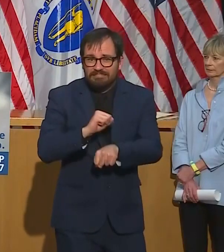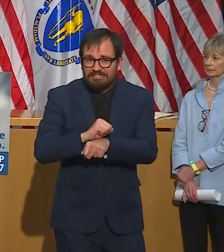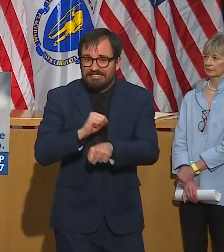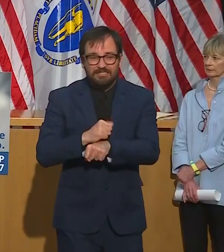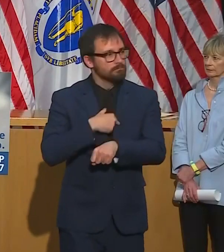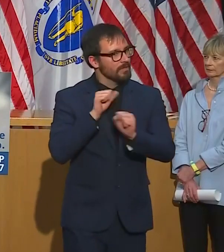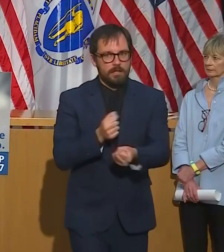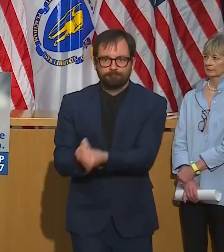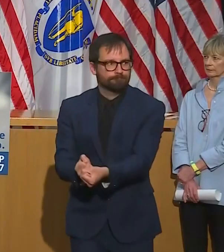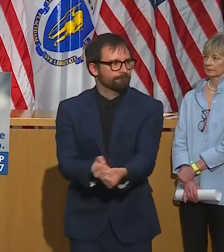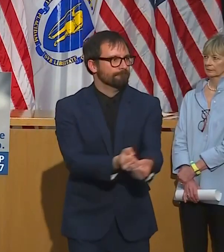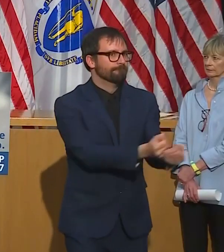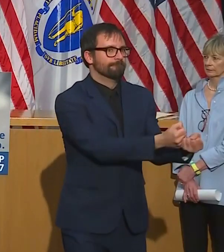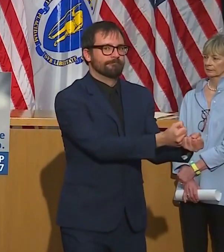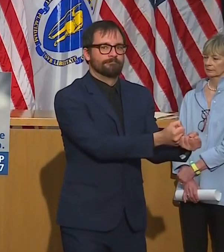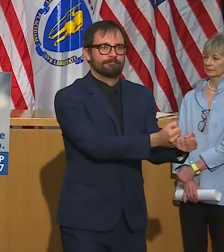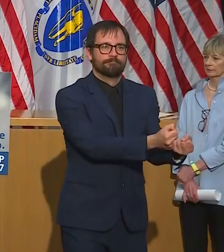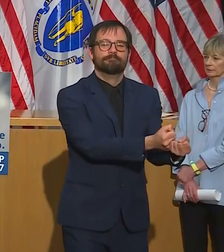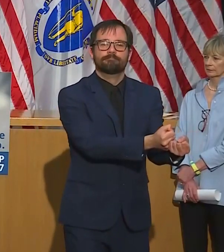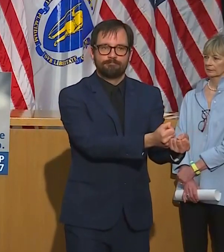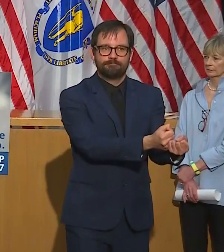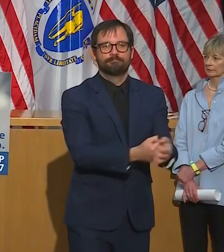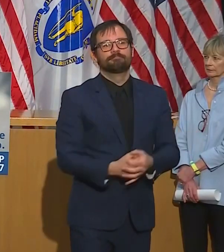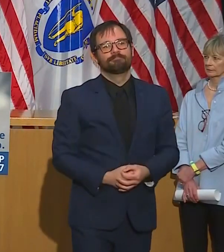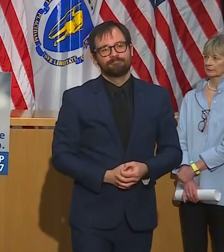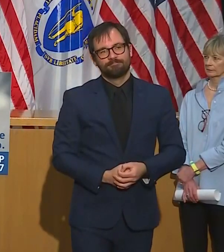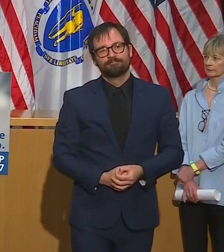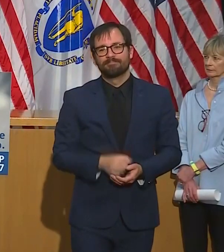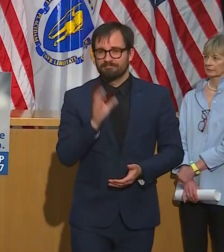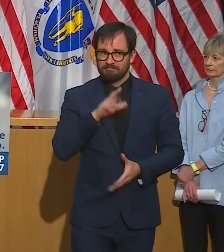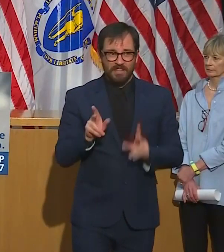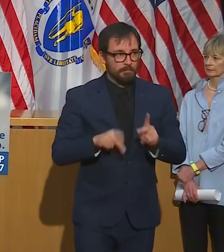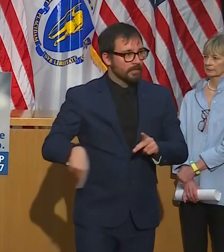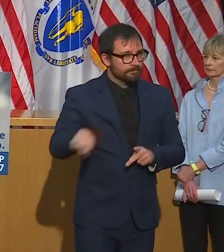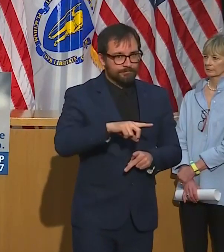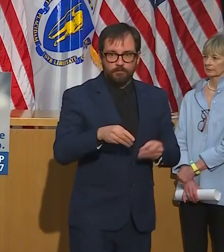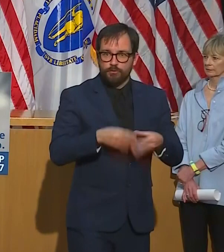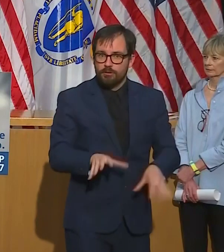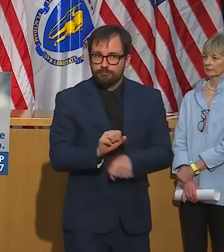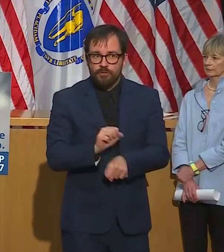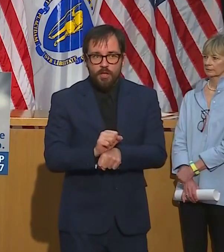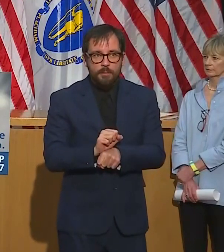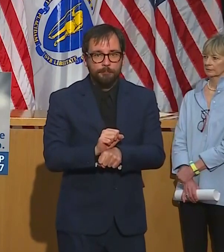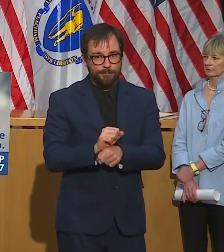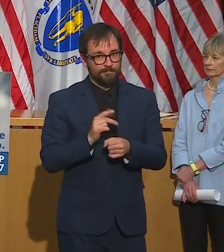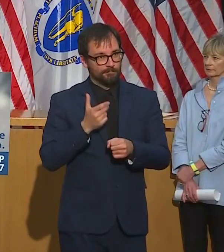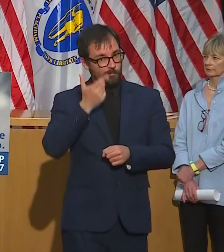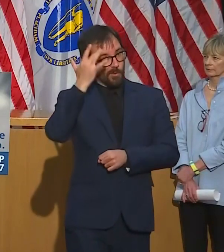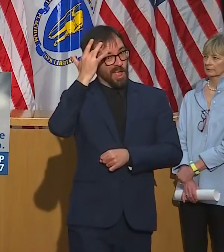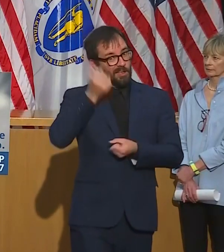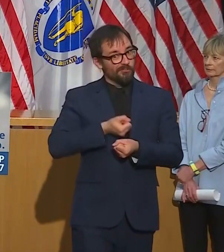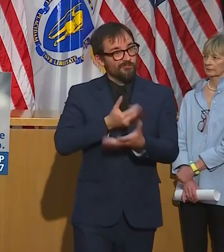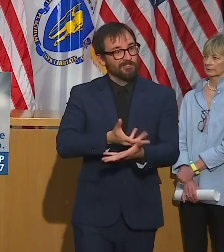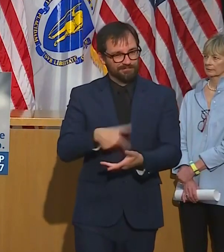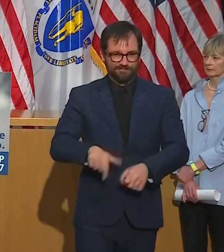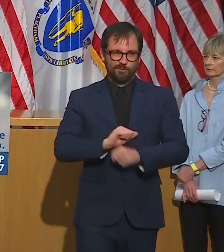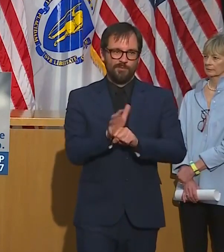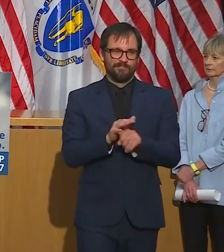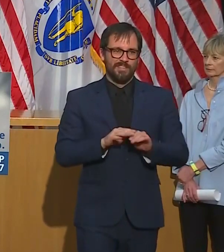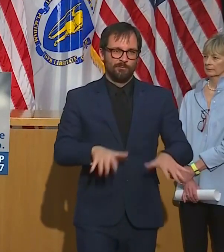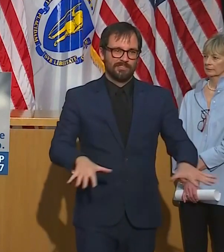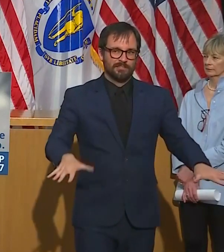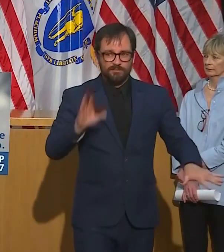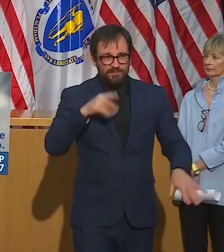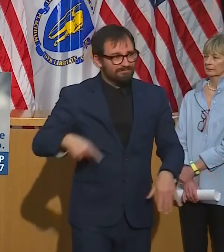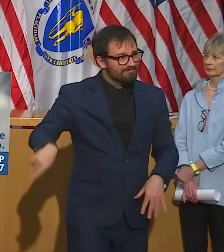There's much more to do and sadly the economic toll that's with us is going to be with us for a while. There's no question about that.